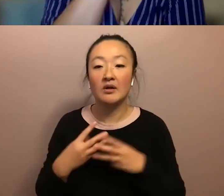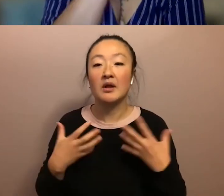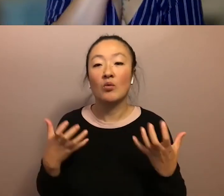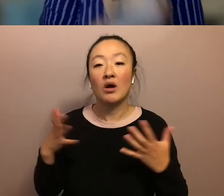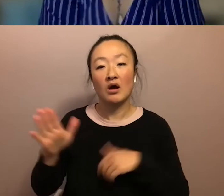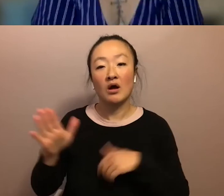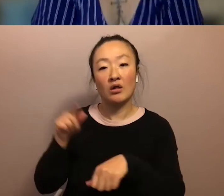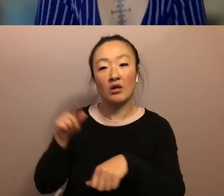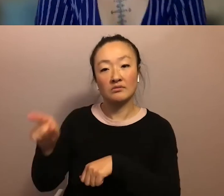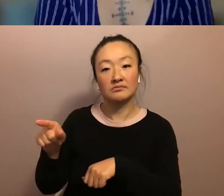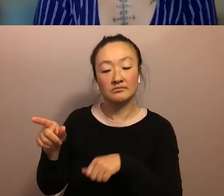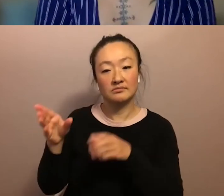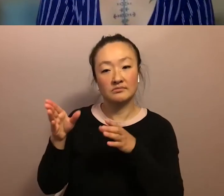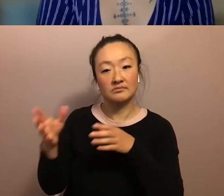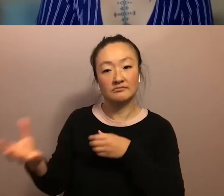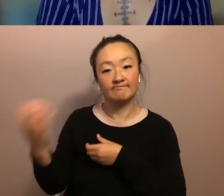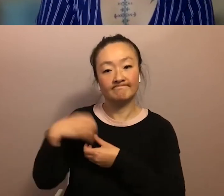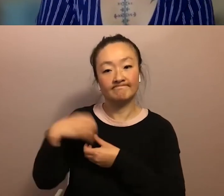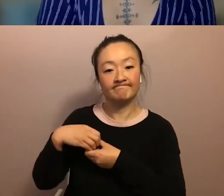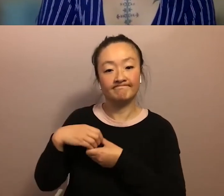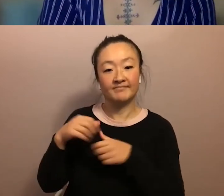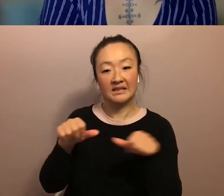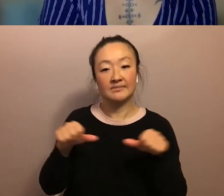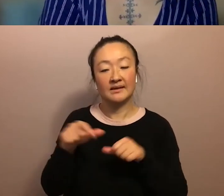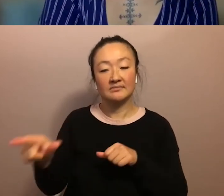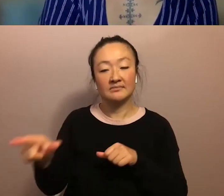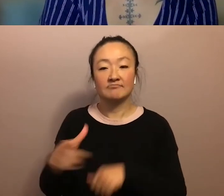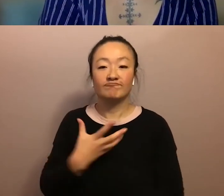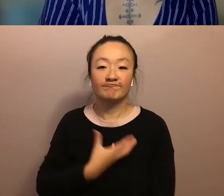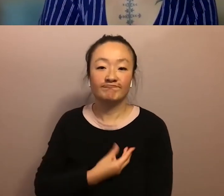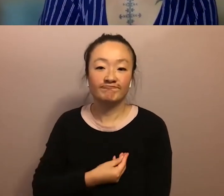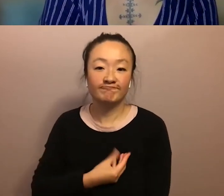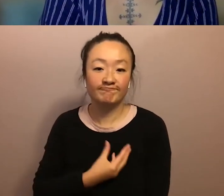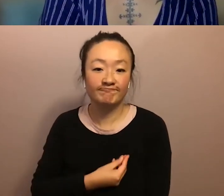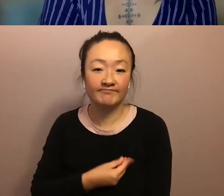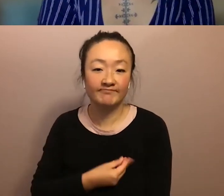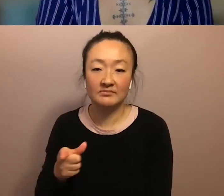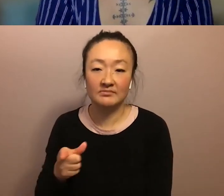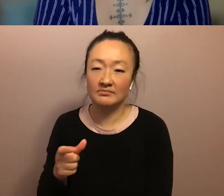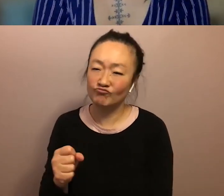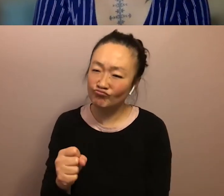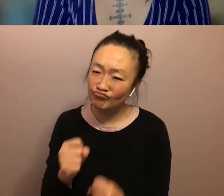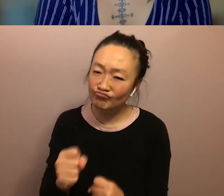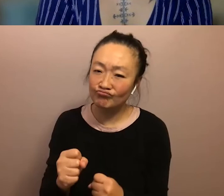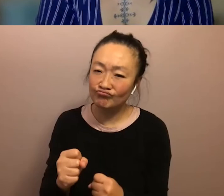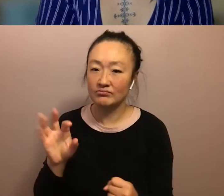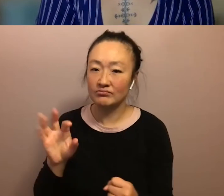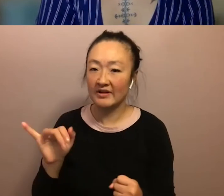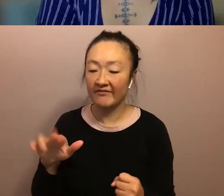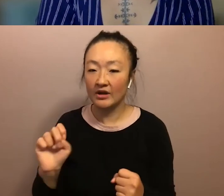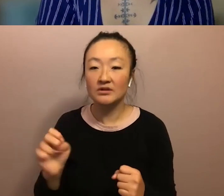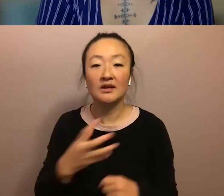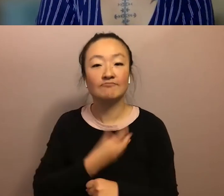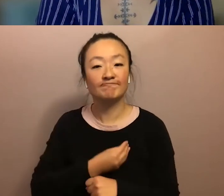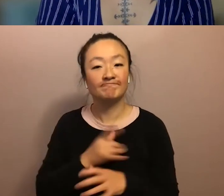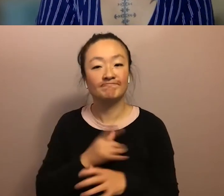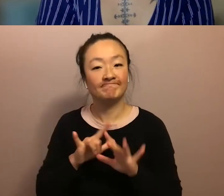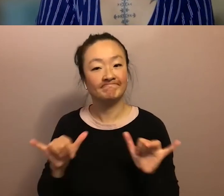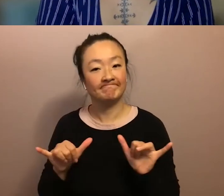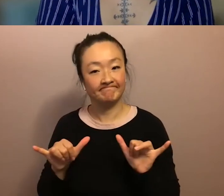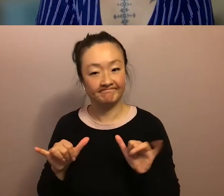because she was so tender um she was so fierce and so tender at the same time and um